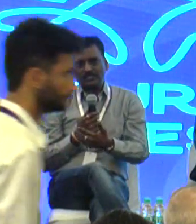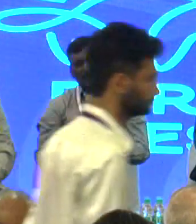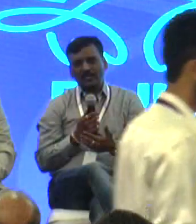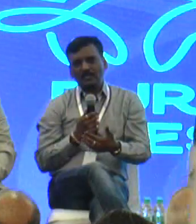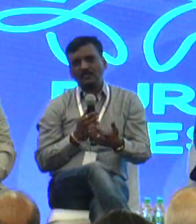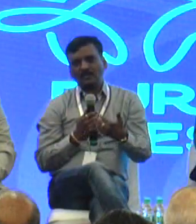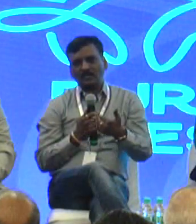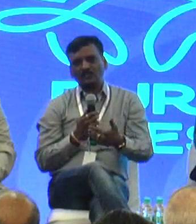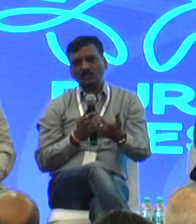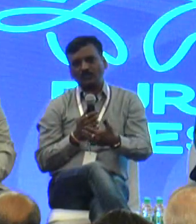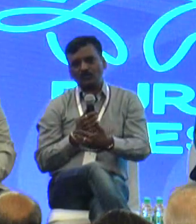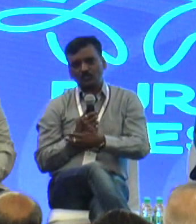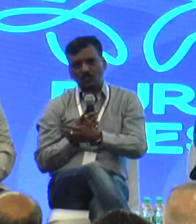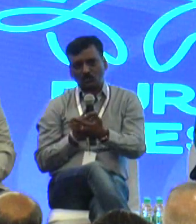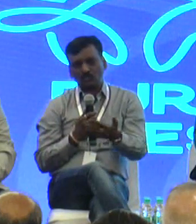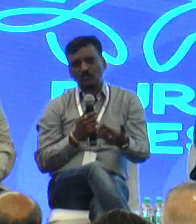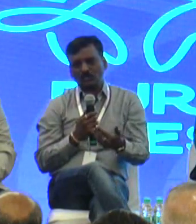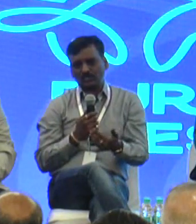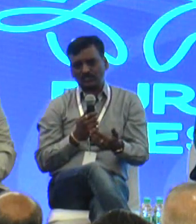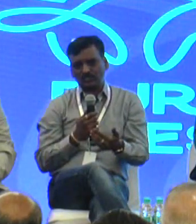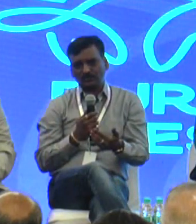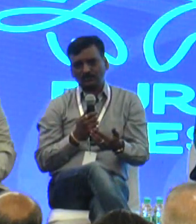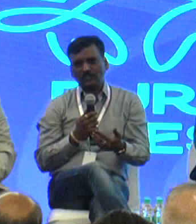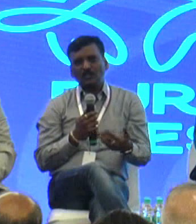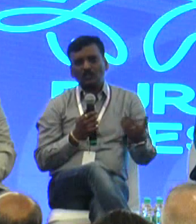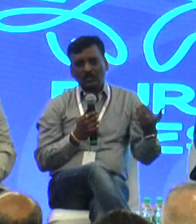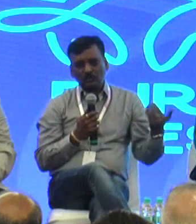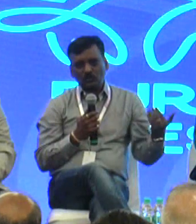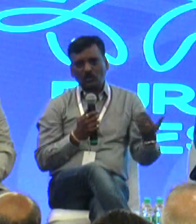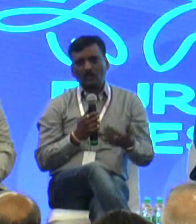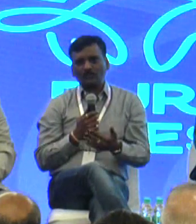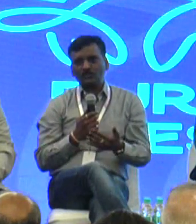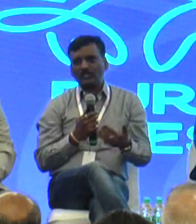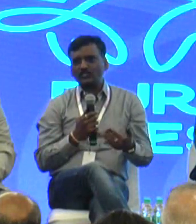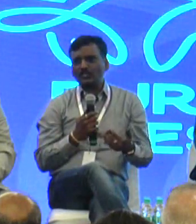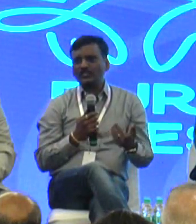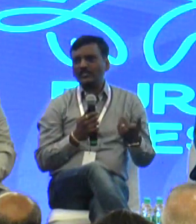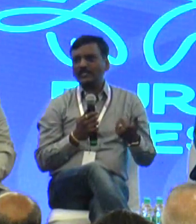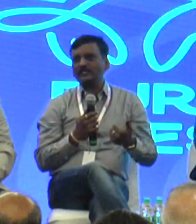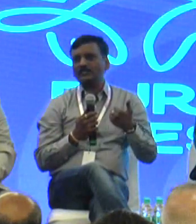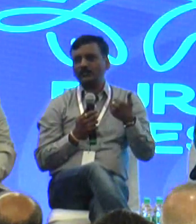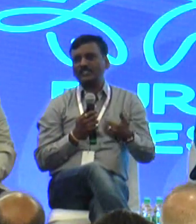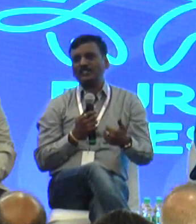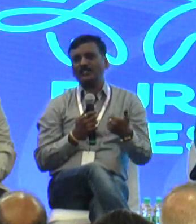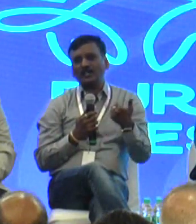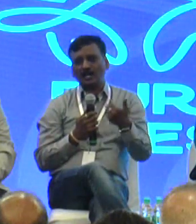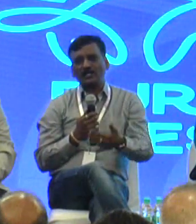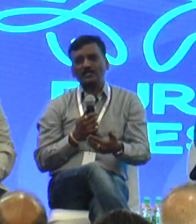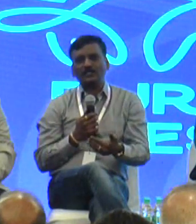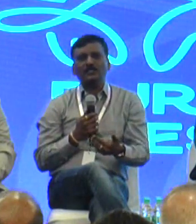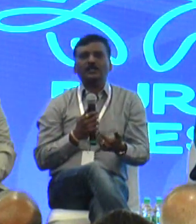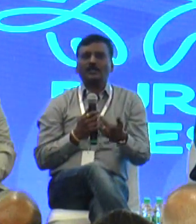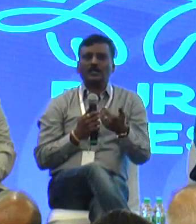to disseminate a culture of inclusion across your organization. You have to do all of this while ensuring that there is physical